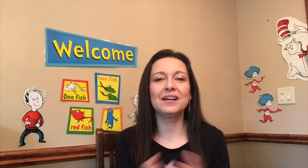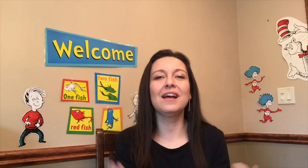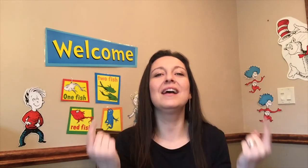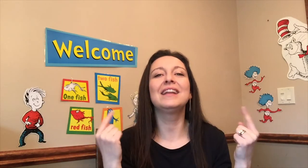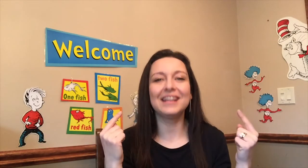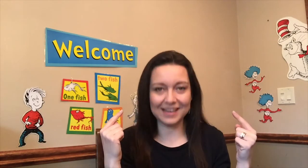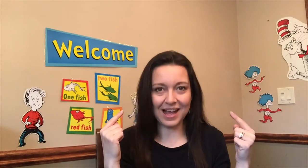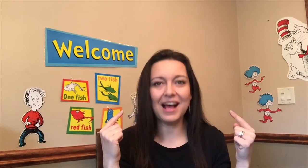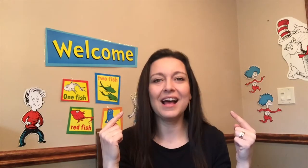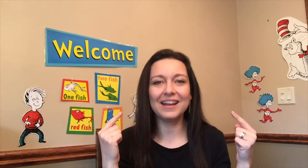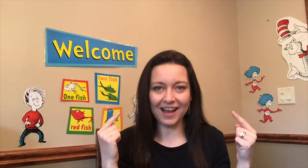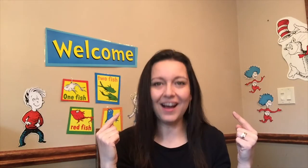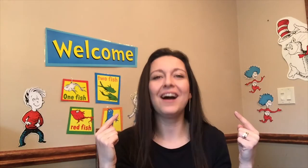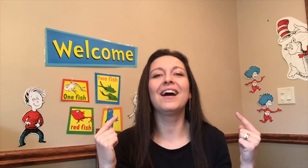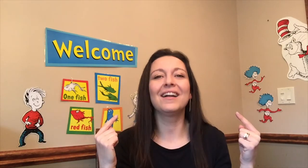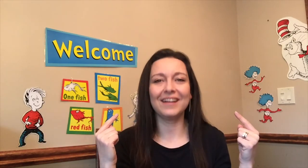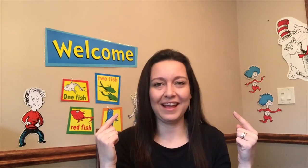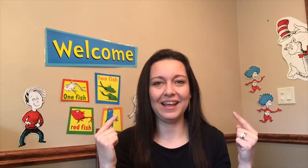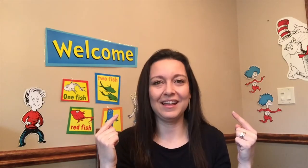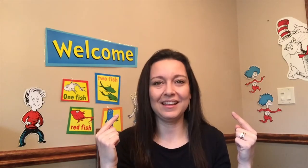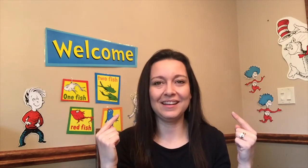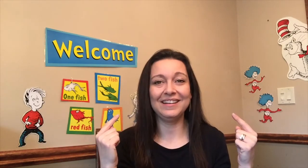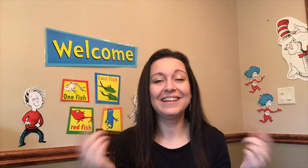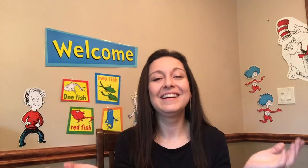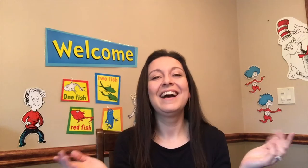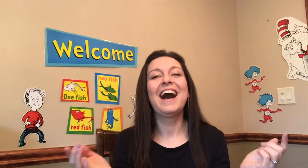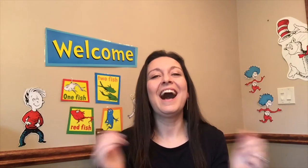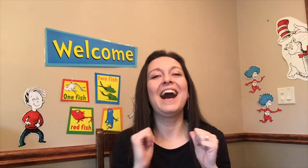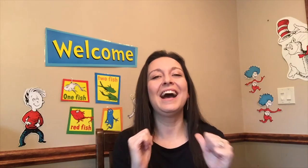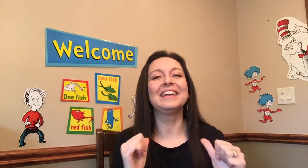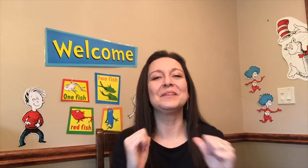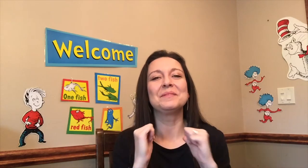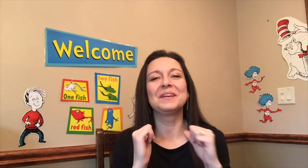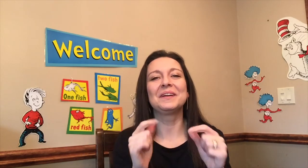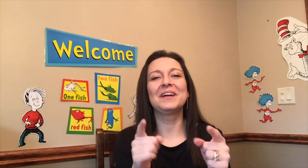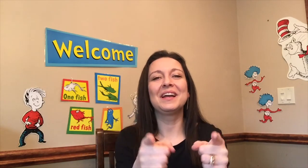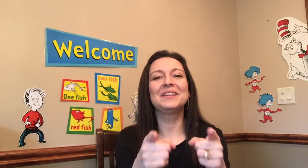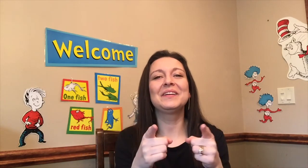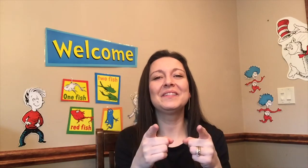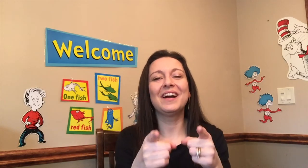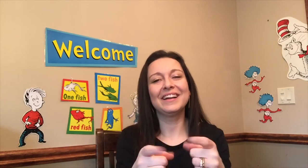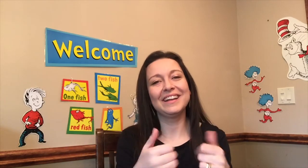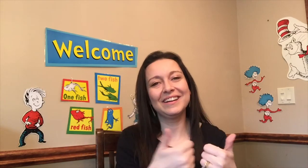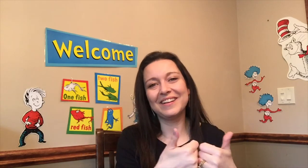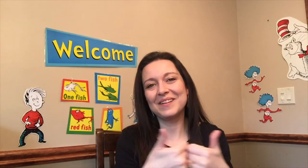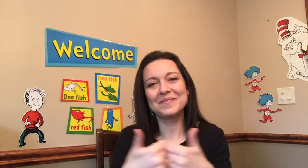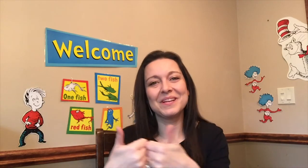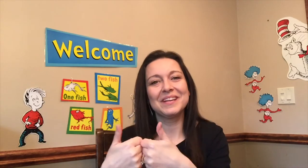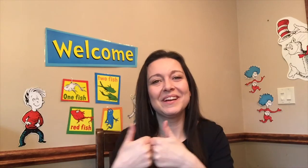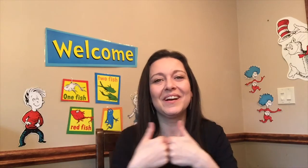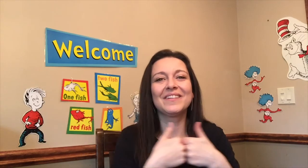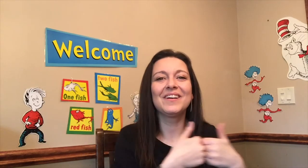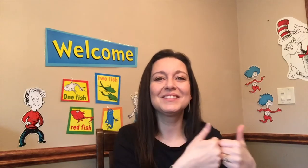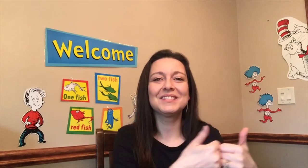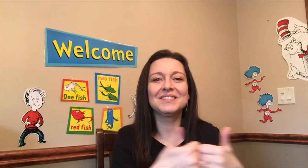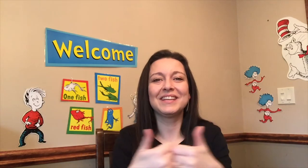gonna nod our head. I am here and you are here and we are all together.